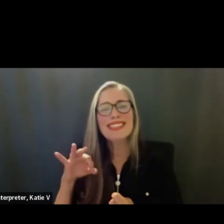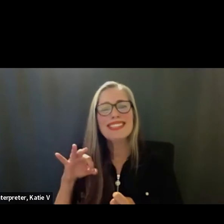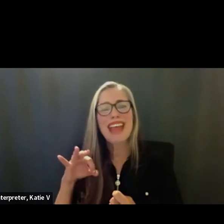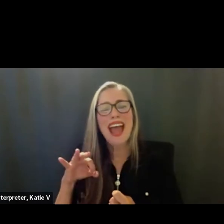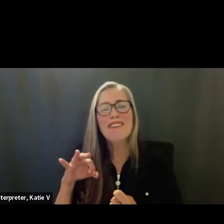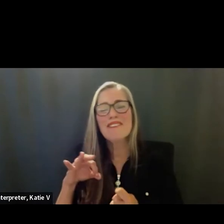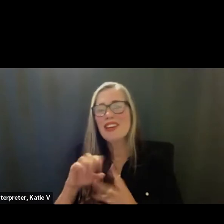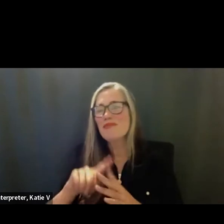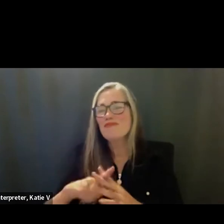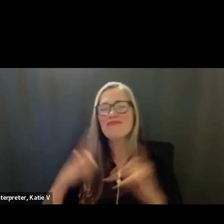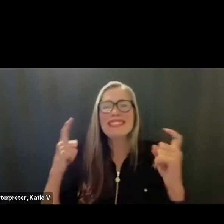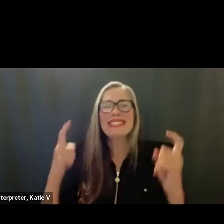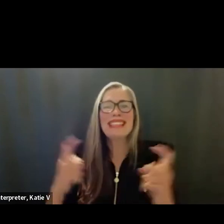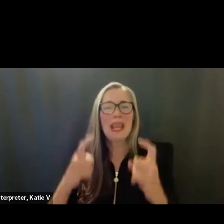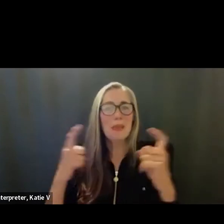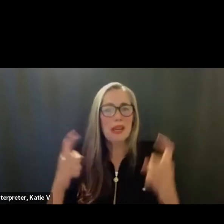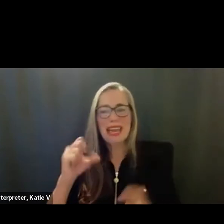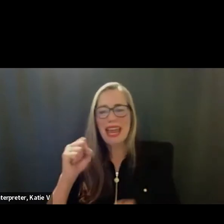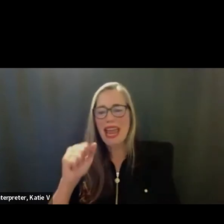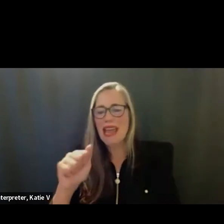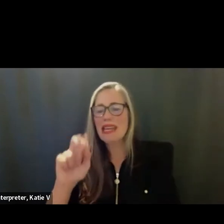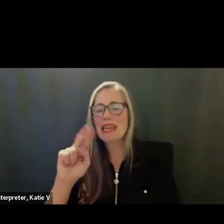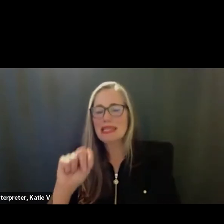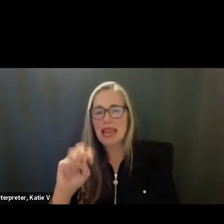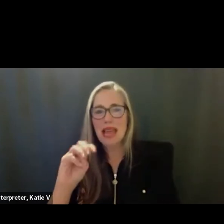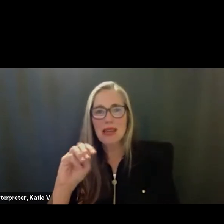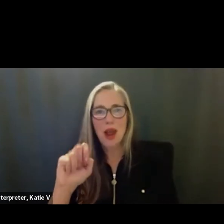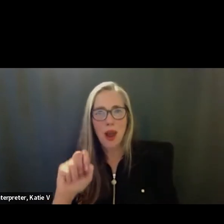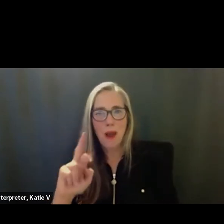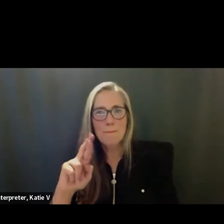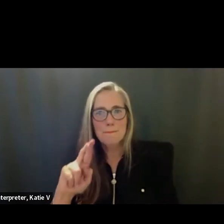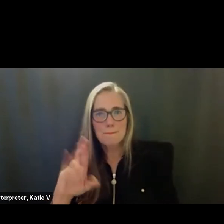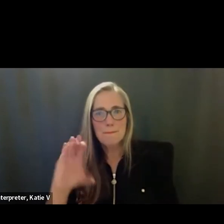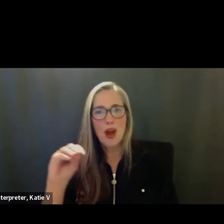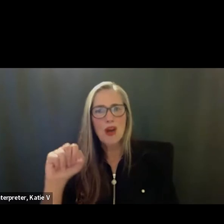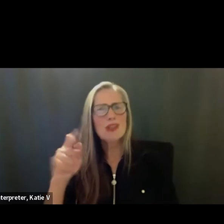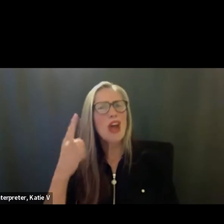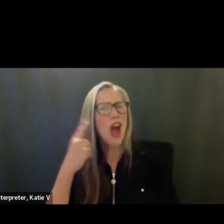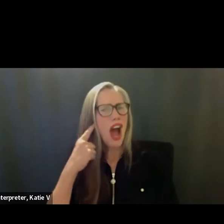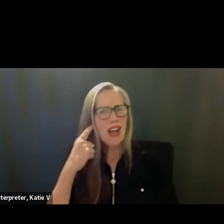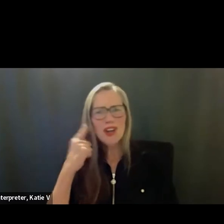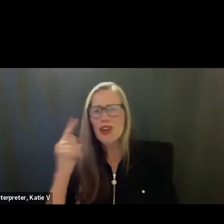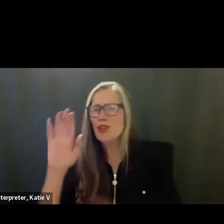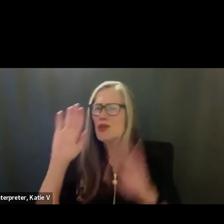at Santa Marcos. Unfortunately, wasn't able to be there, but I just heard, again, really positive things.